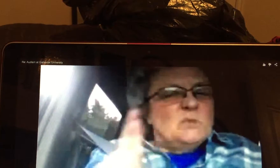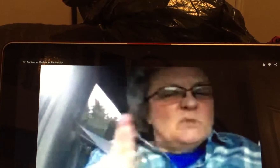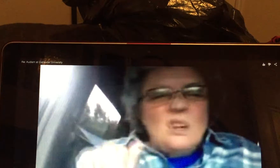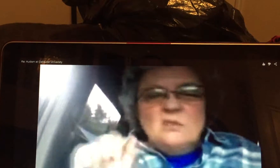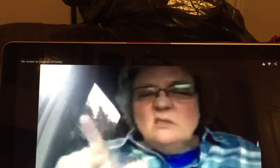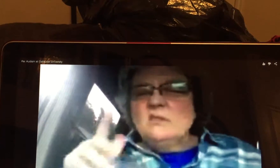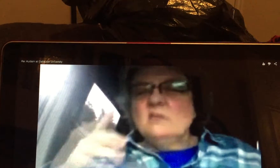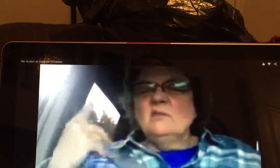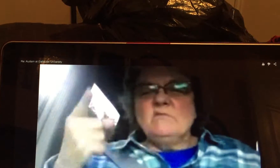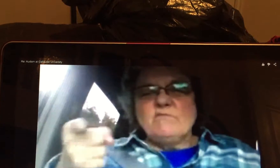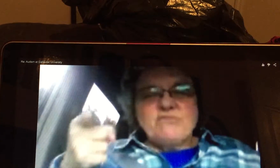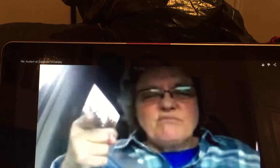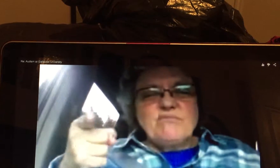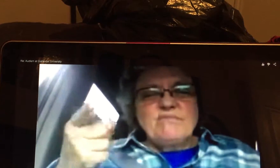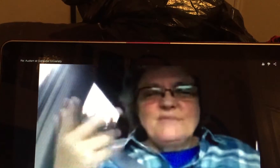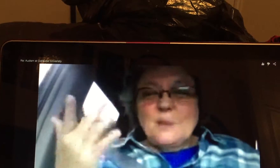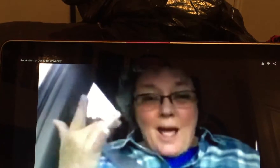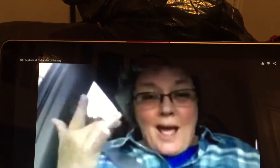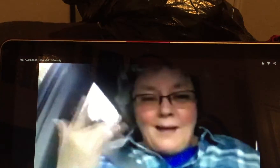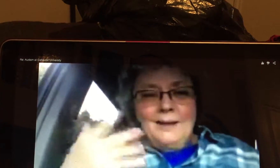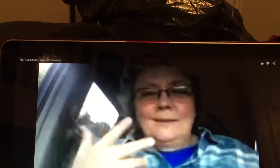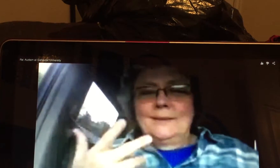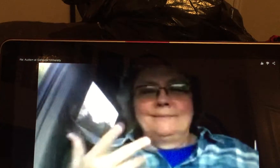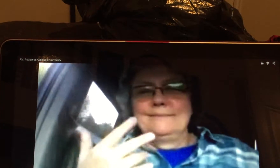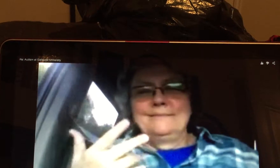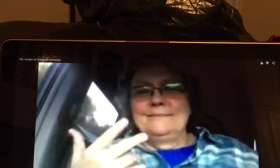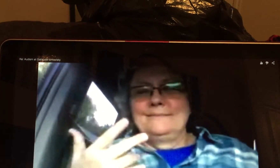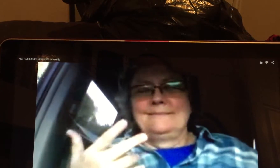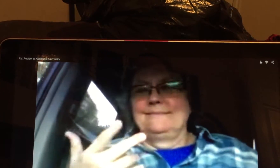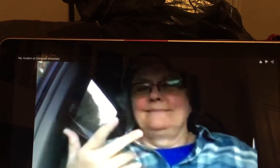and deaf babies you know how important ASL is for us